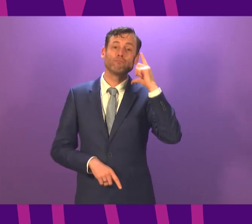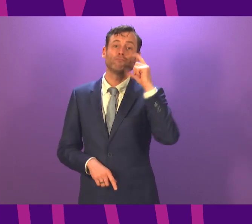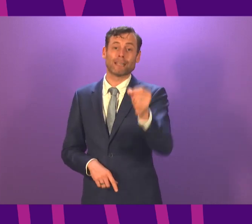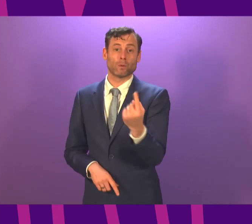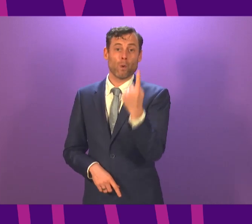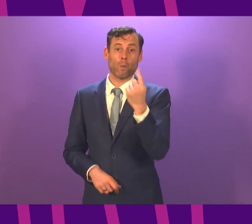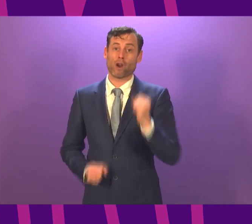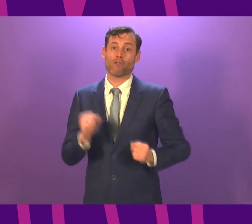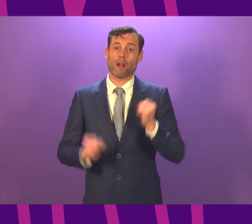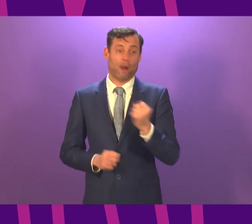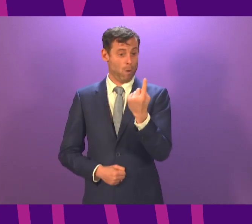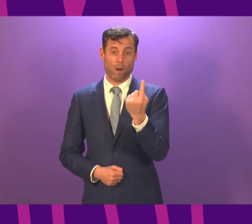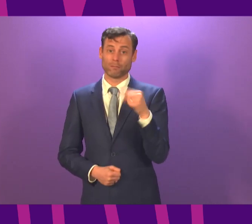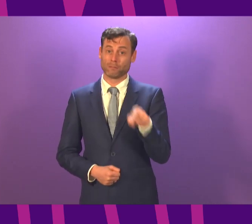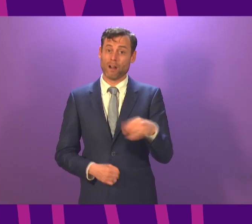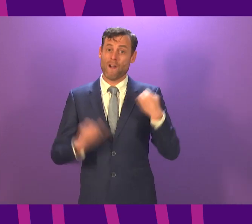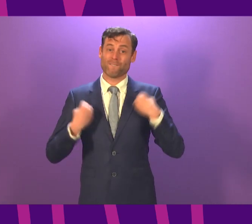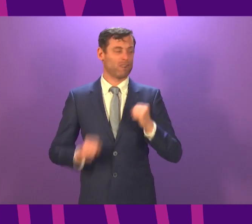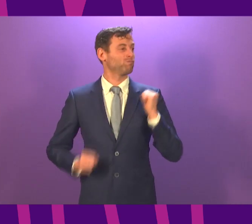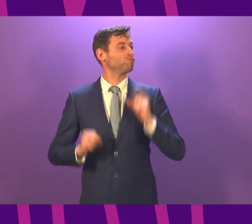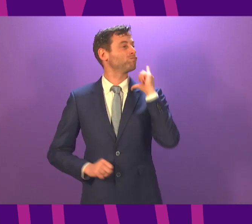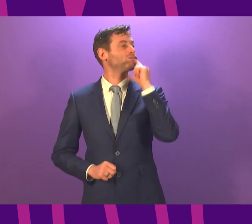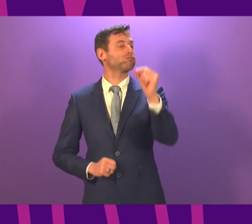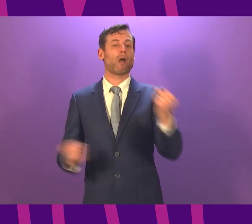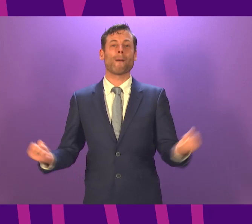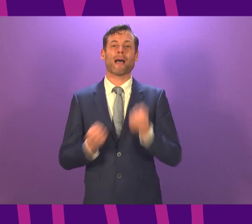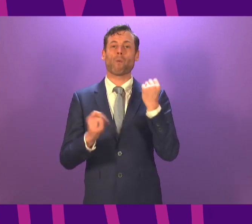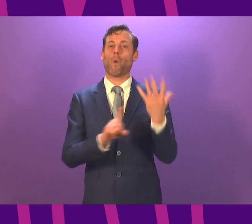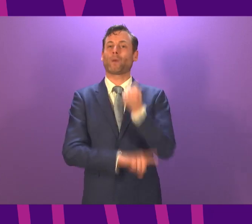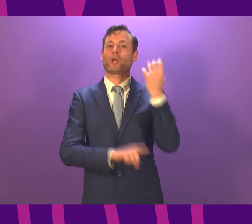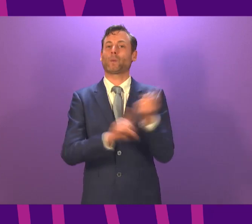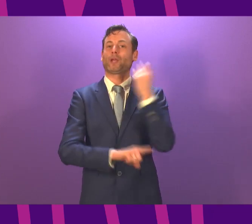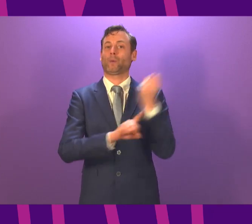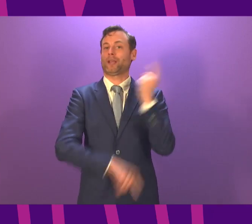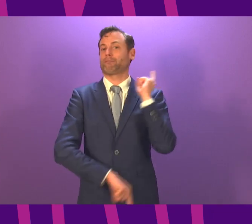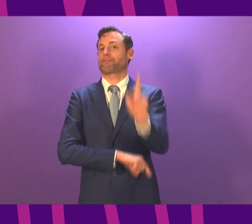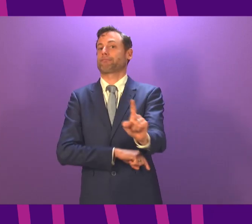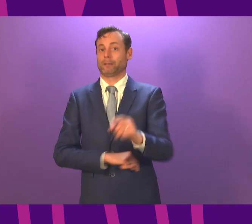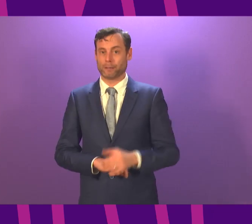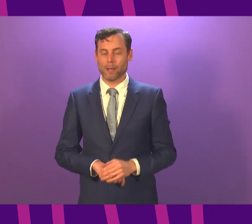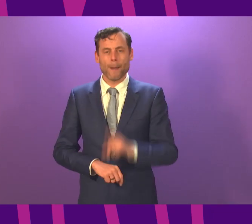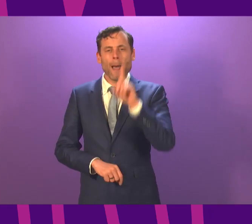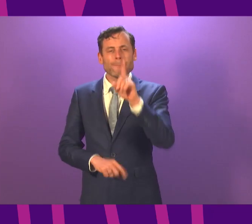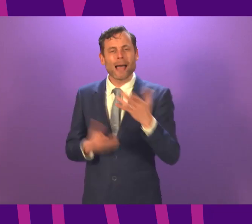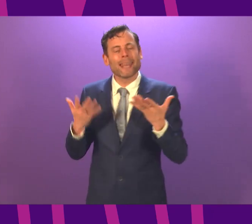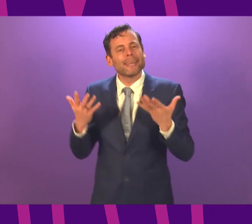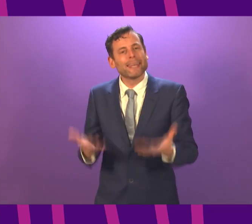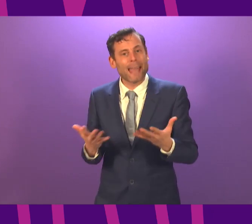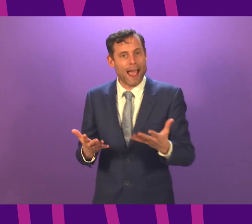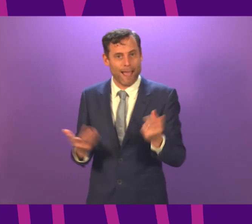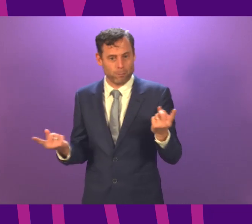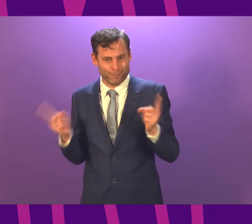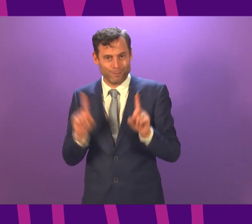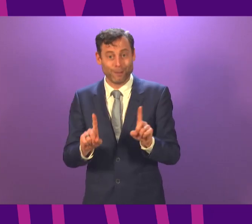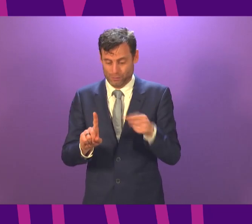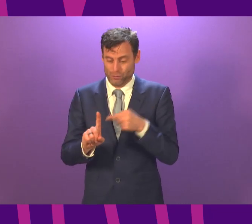were all just desperately trying to slow it down and bring it under control. This time, although it feels very dark and difficult today, we have this other lane with the vaccine in